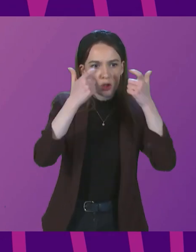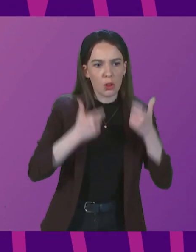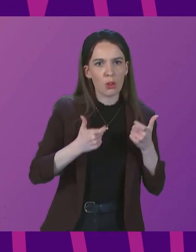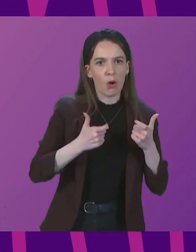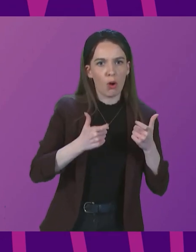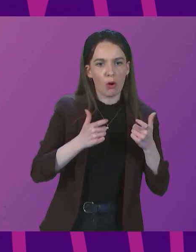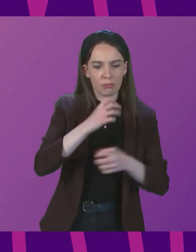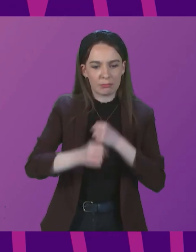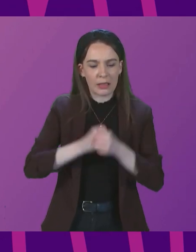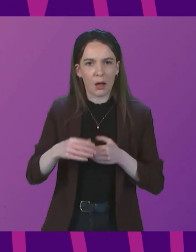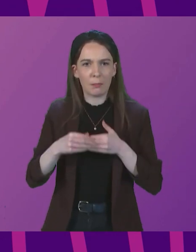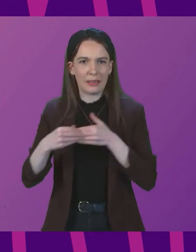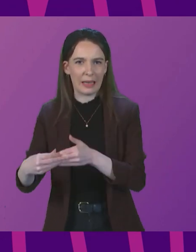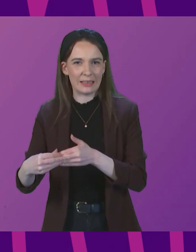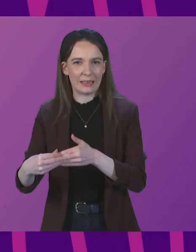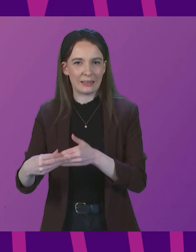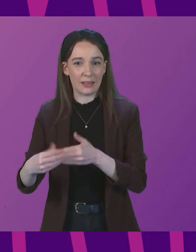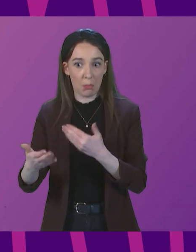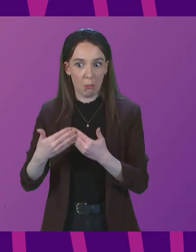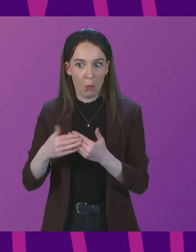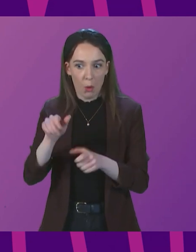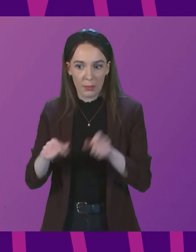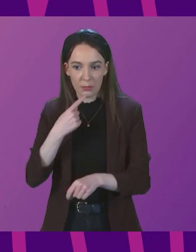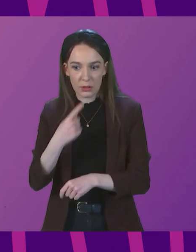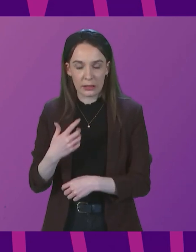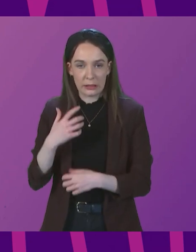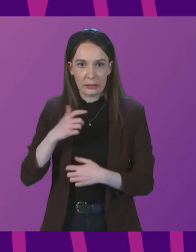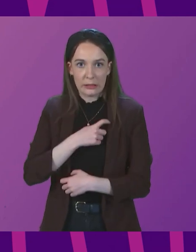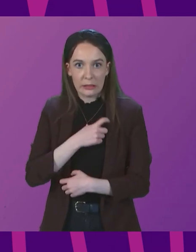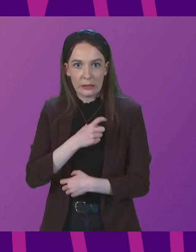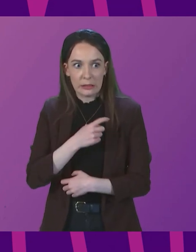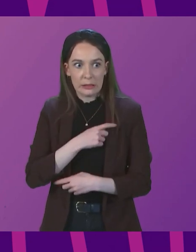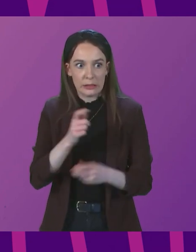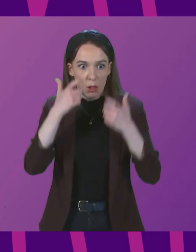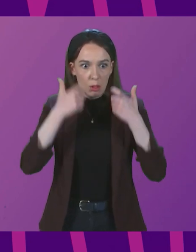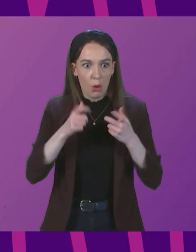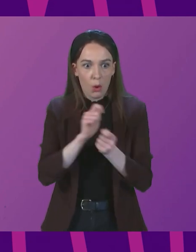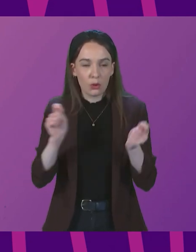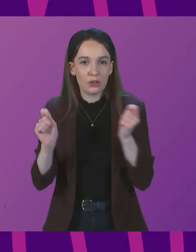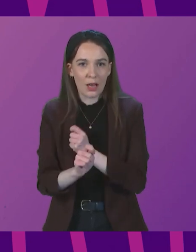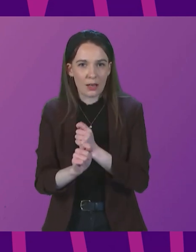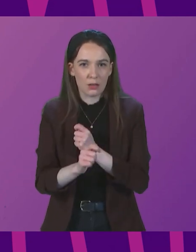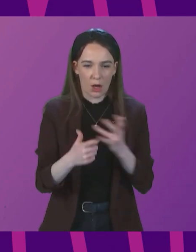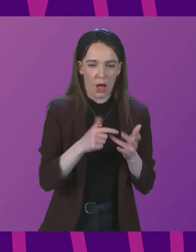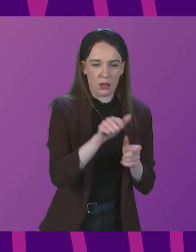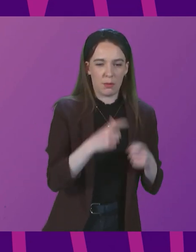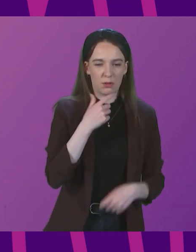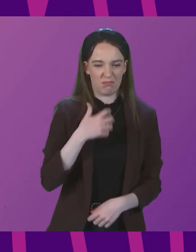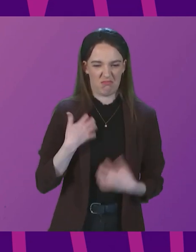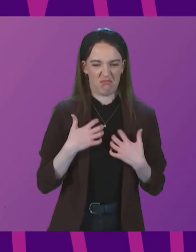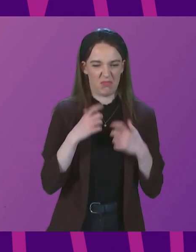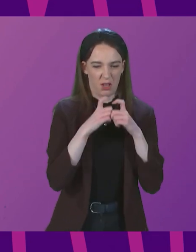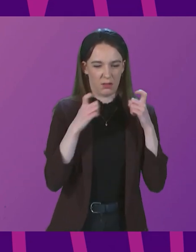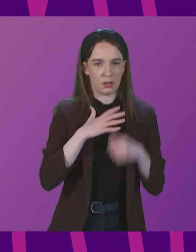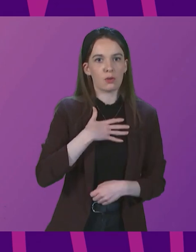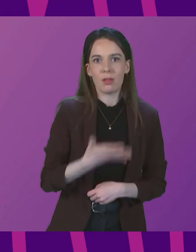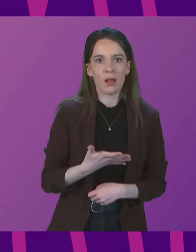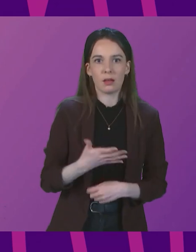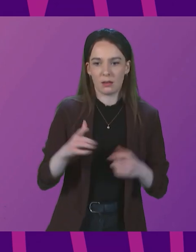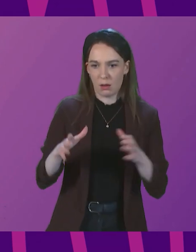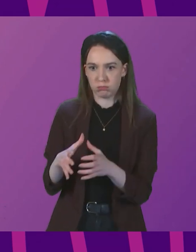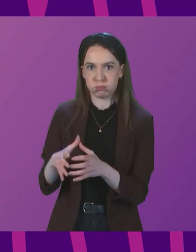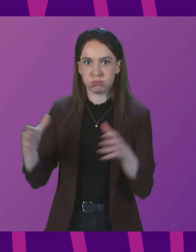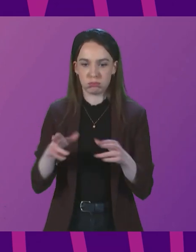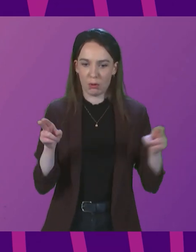from people who are annoyed about having to wear face coverings. I accept that nobody wants to have to do anything like this